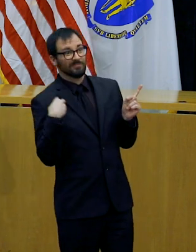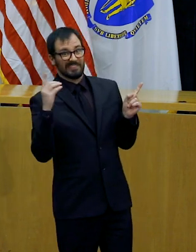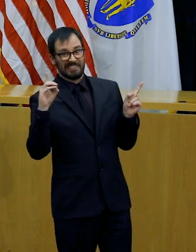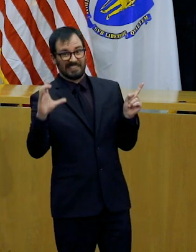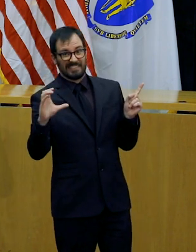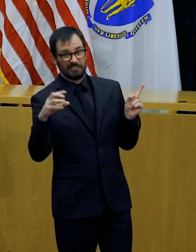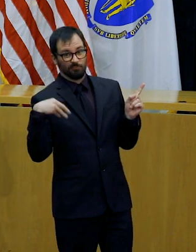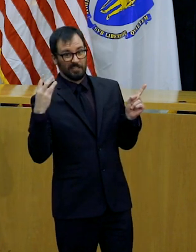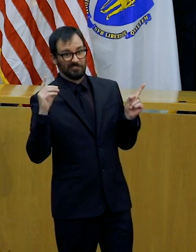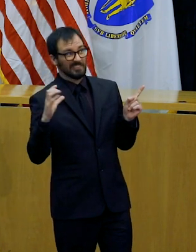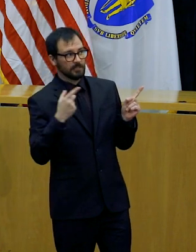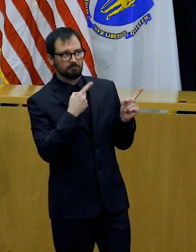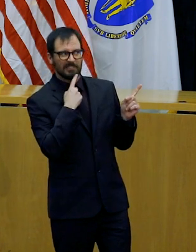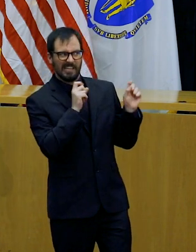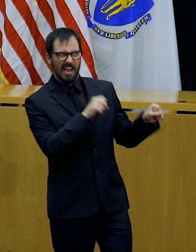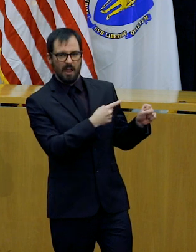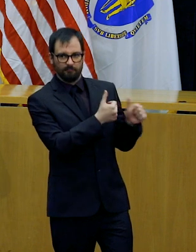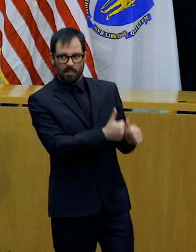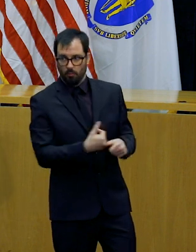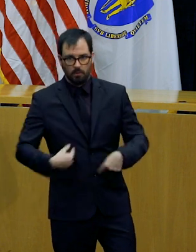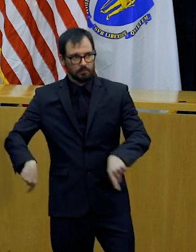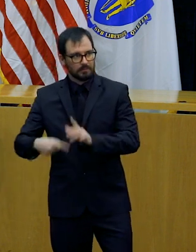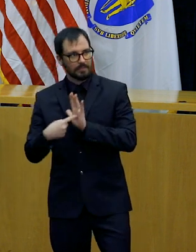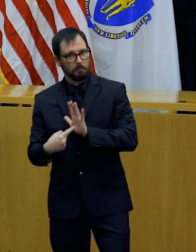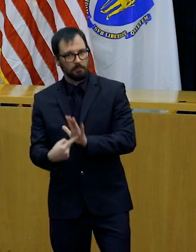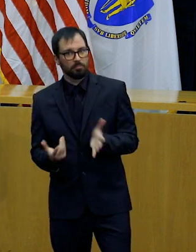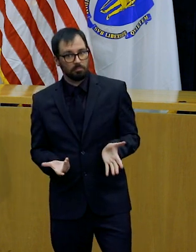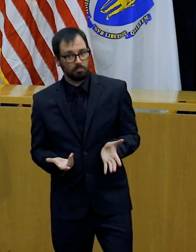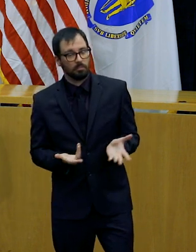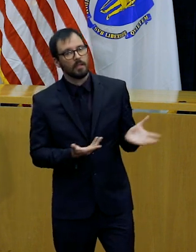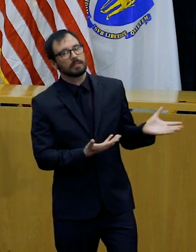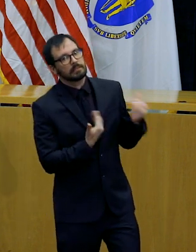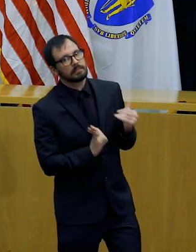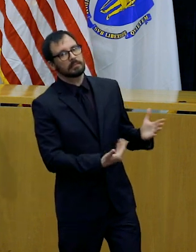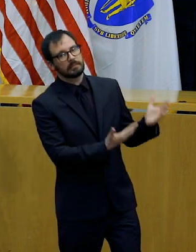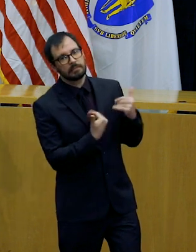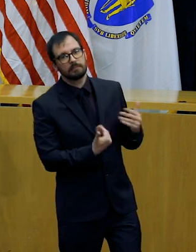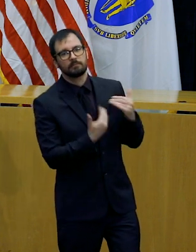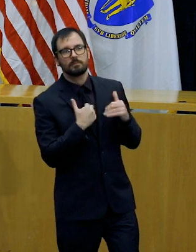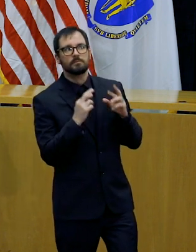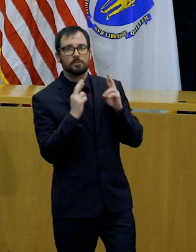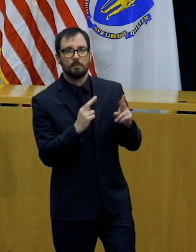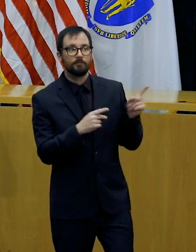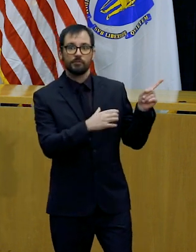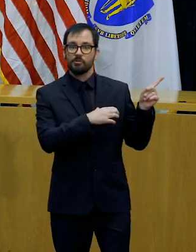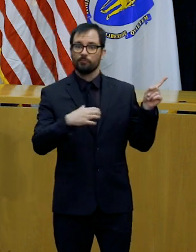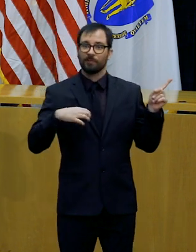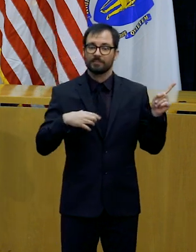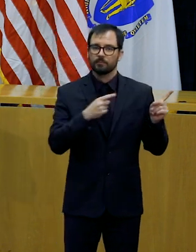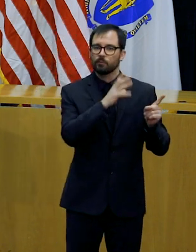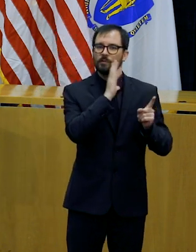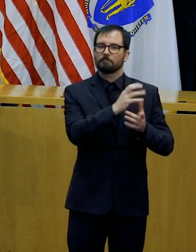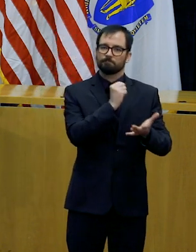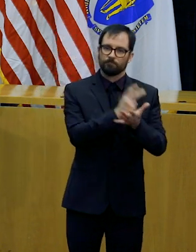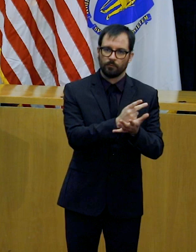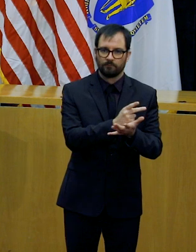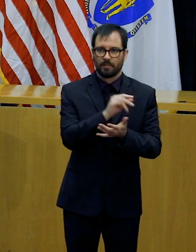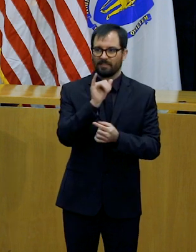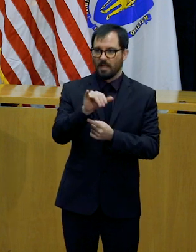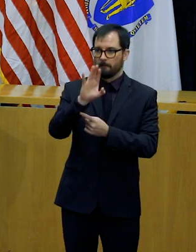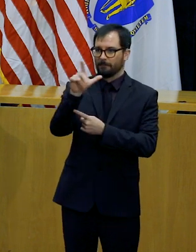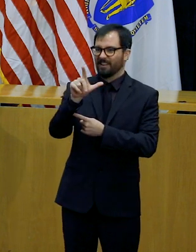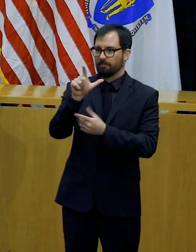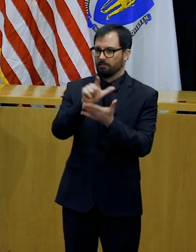all hope and try to be confident that Congress will get the job done and soon, because this kind of partisan